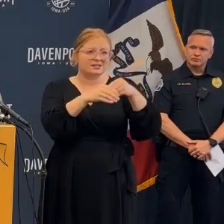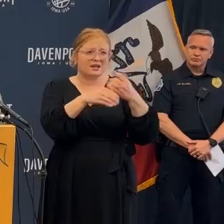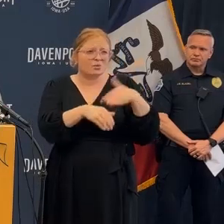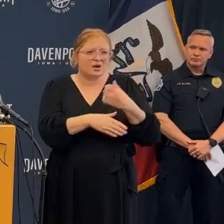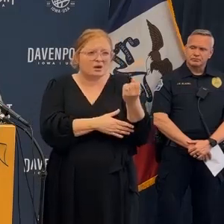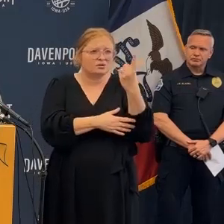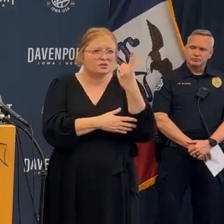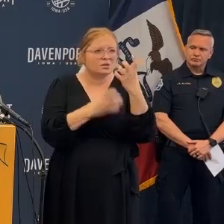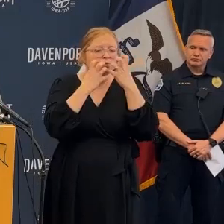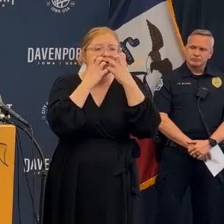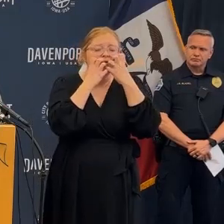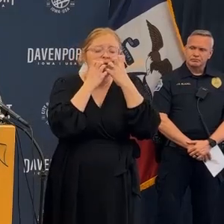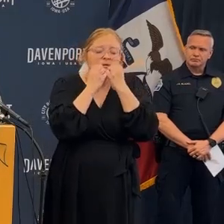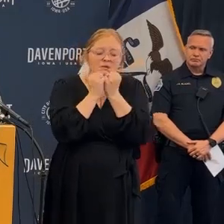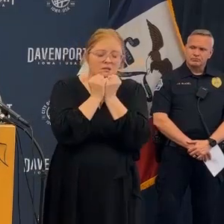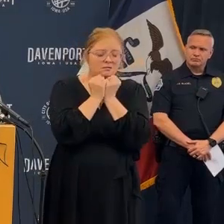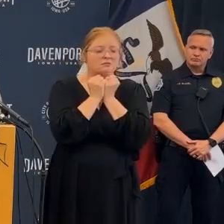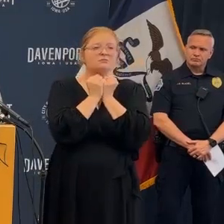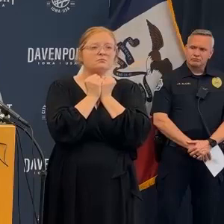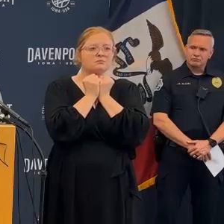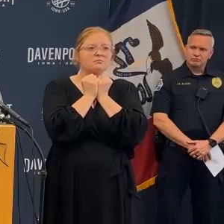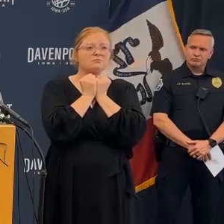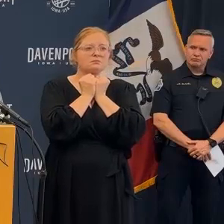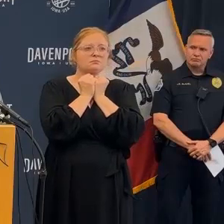that there's two people still left inside.